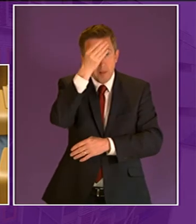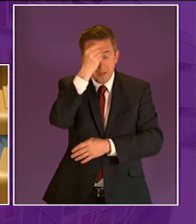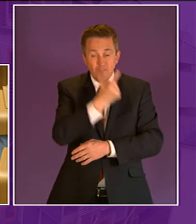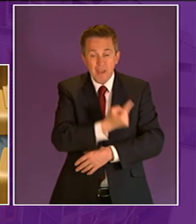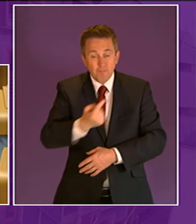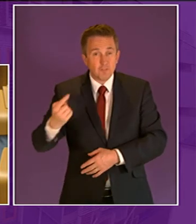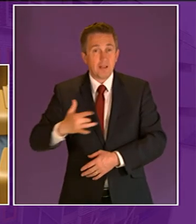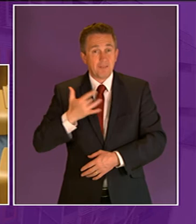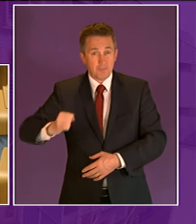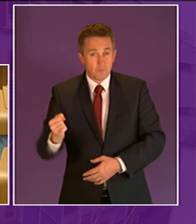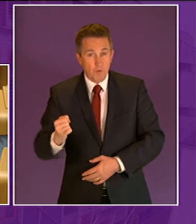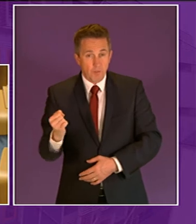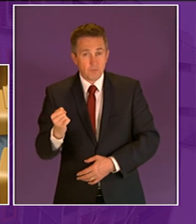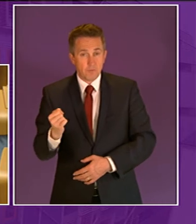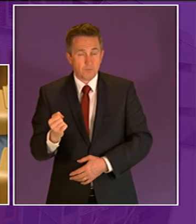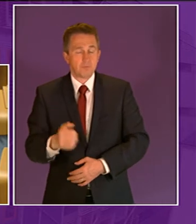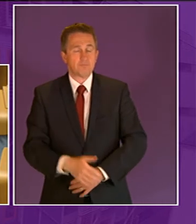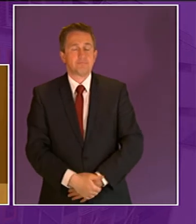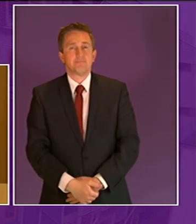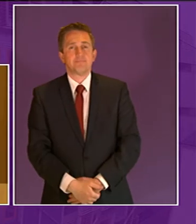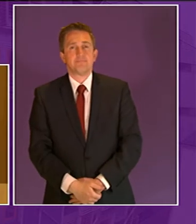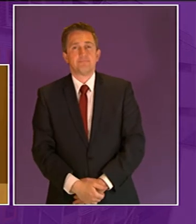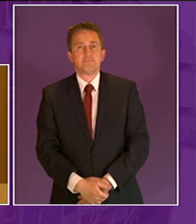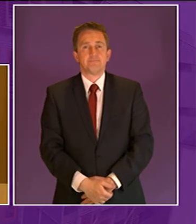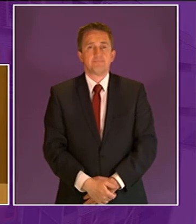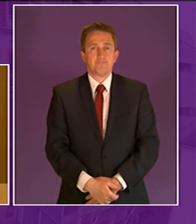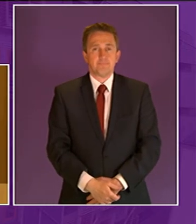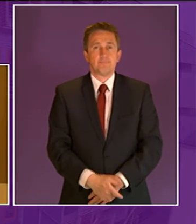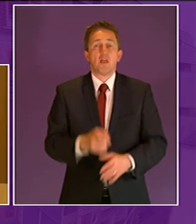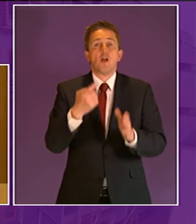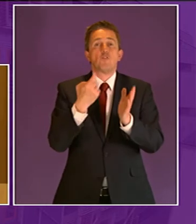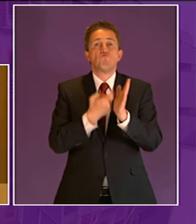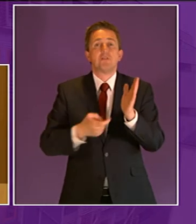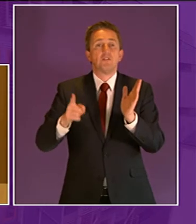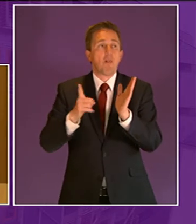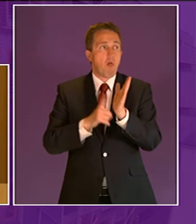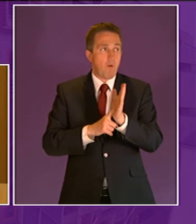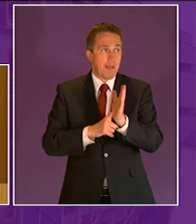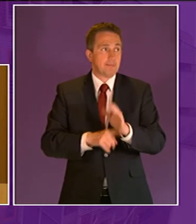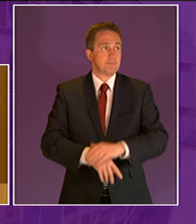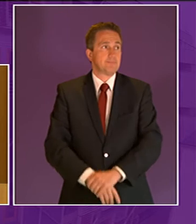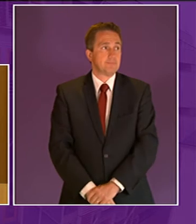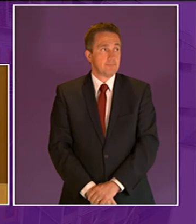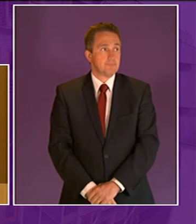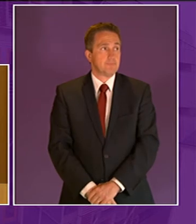scotland thank you thank you very much mr greer called richard lockhead before by alexander burnett mr lockhead please